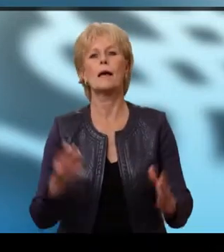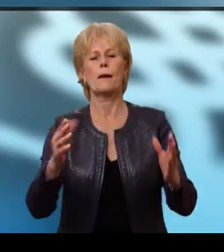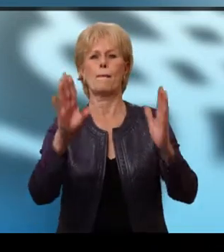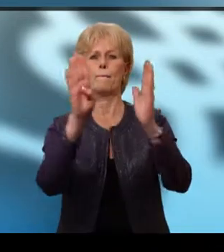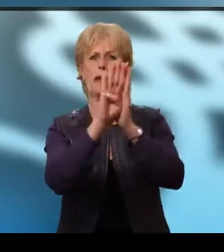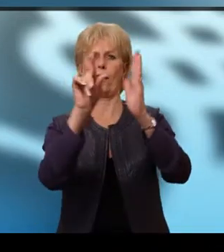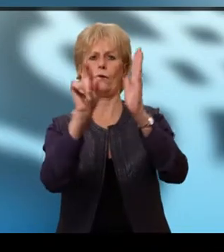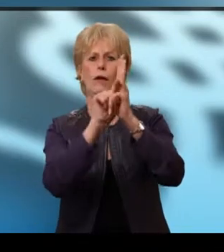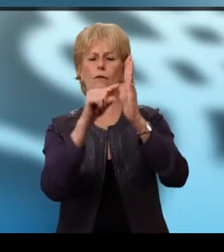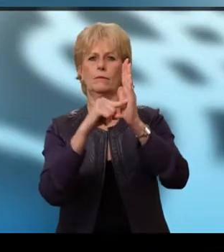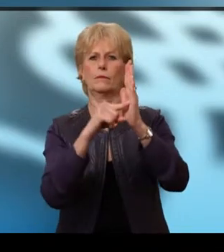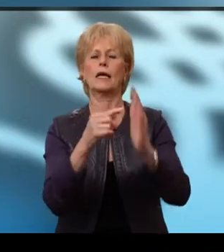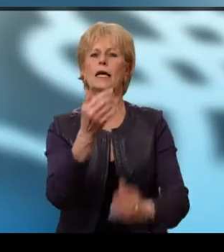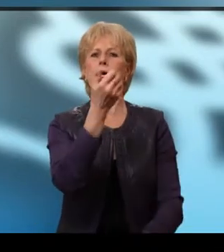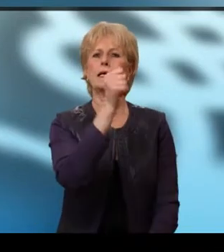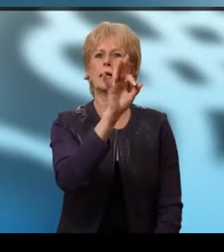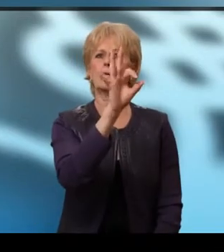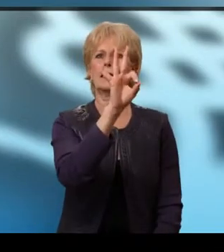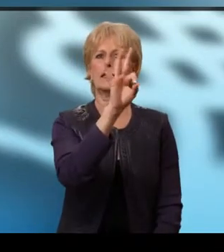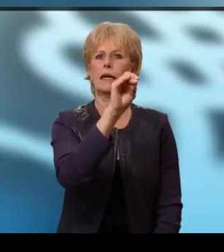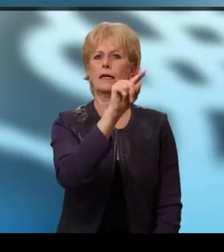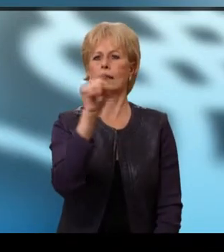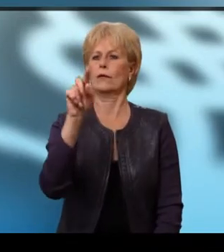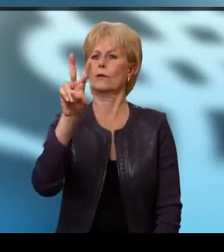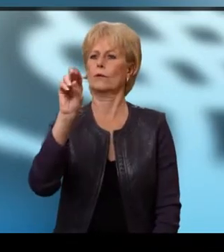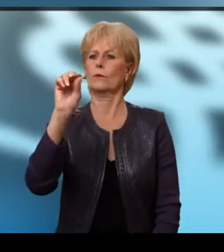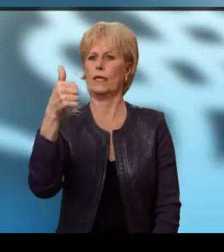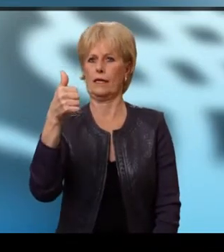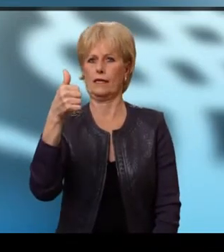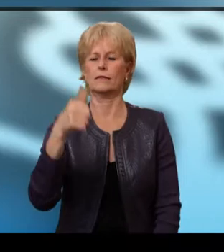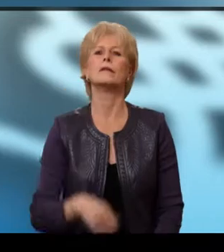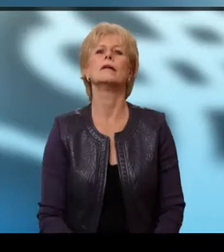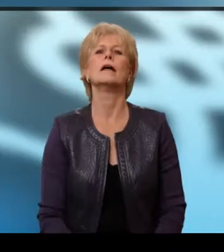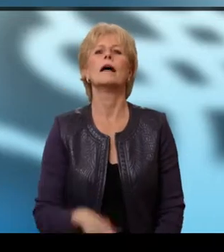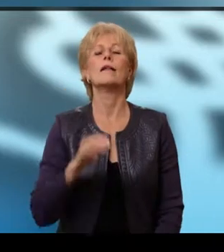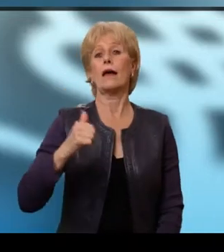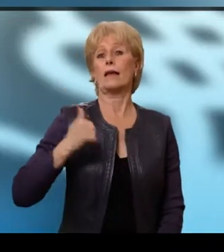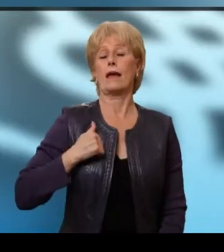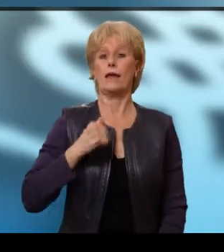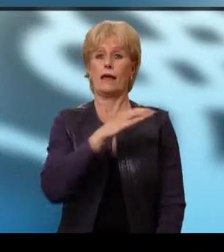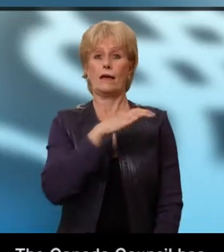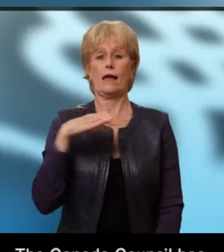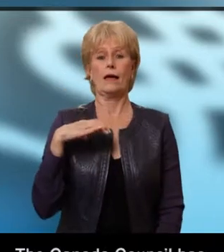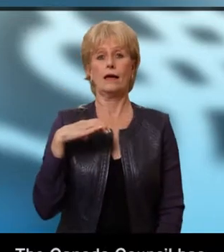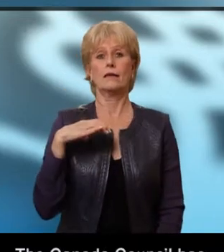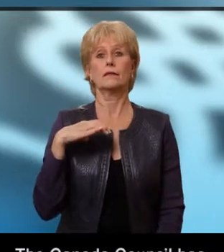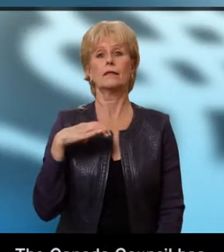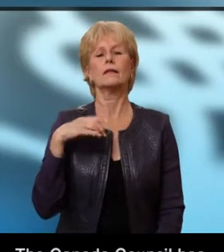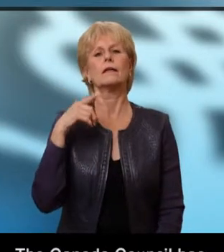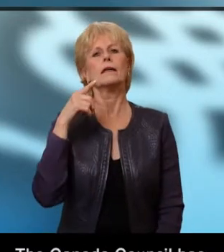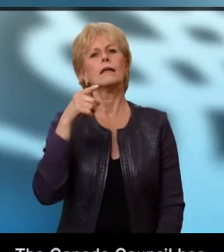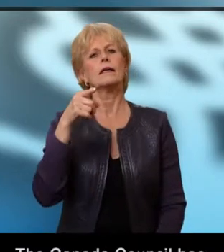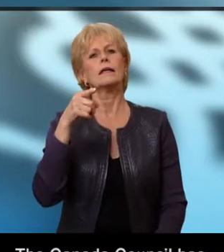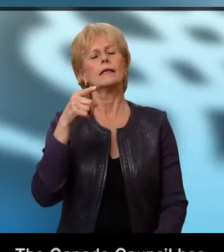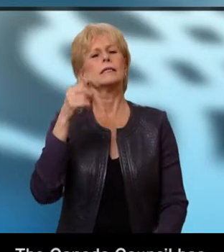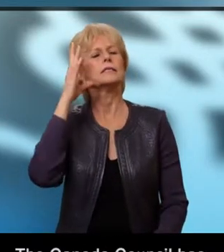Background 1990-2010 The Canada Council has had evolving